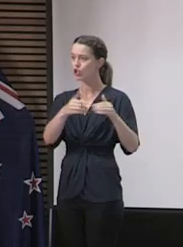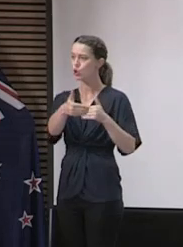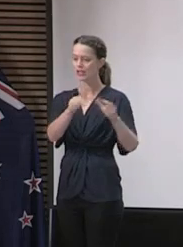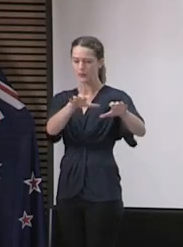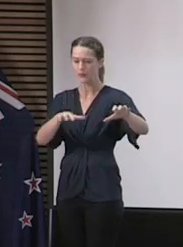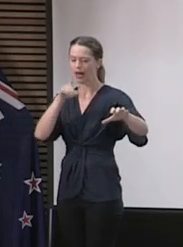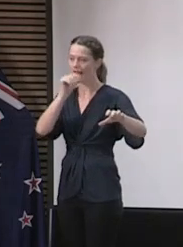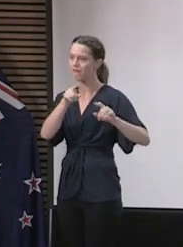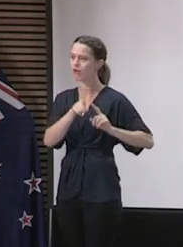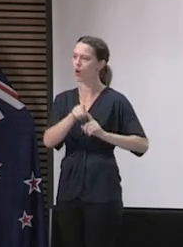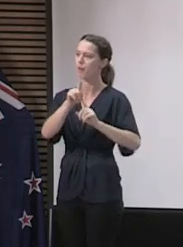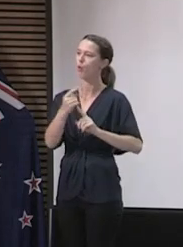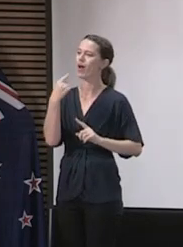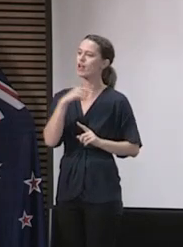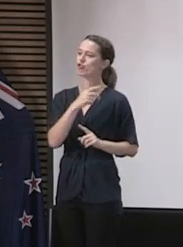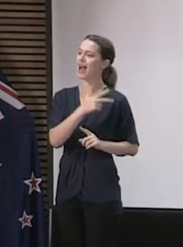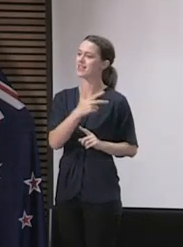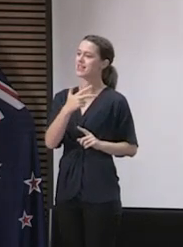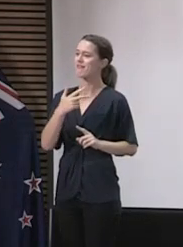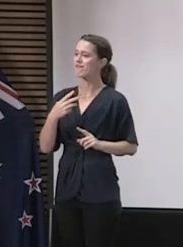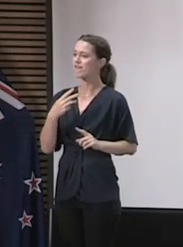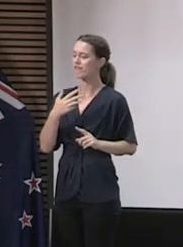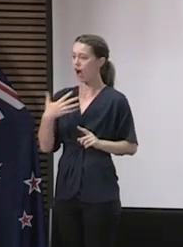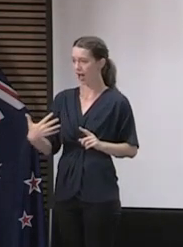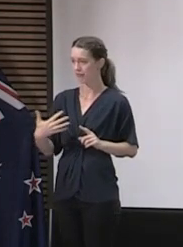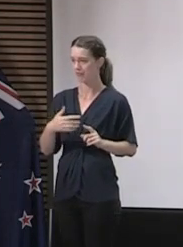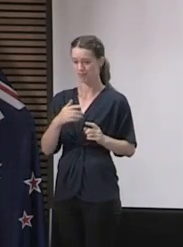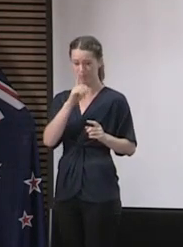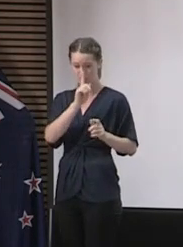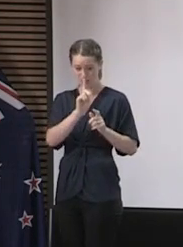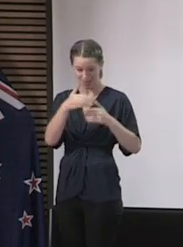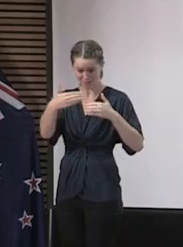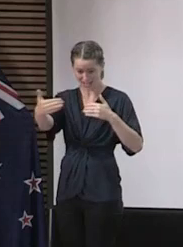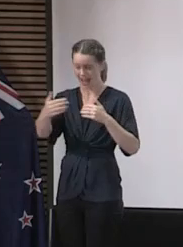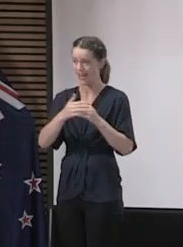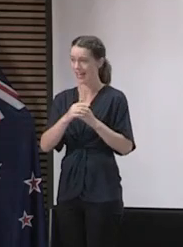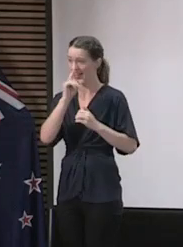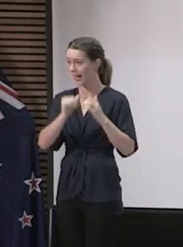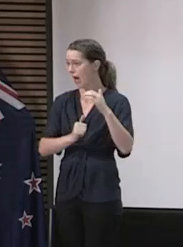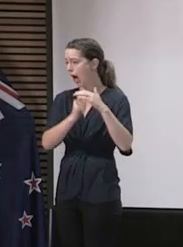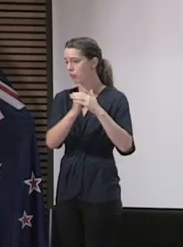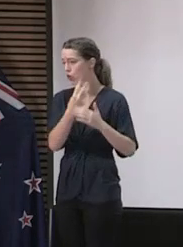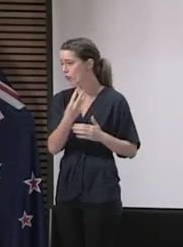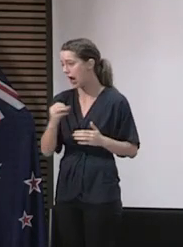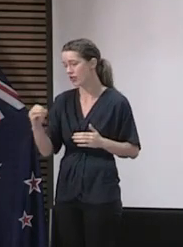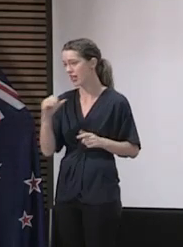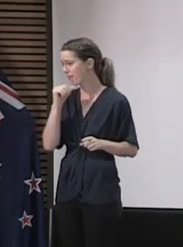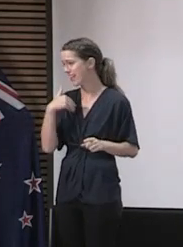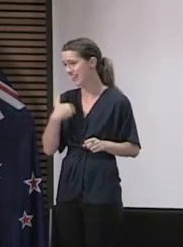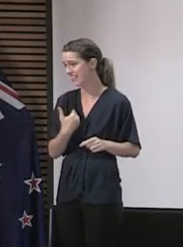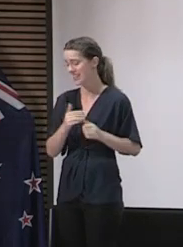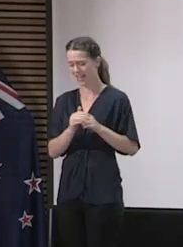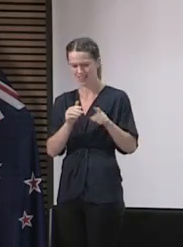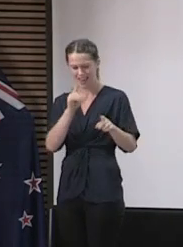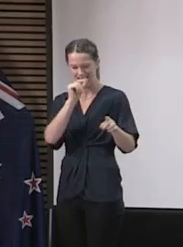trace 185 cases a day, and looking to scale that up to 300, and then being able to